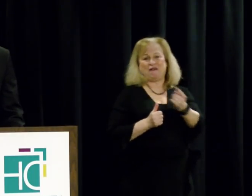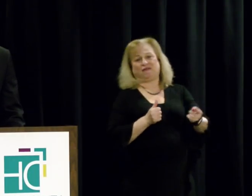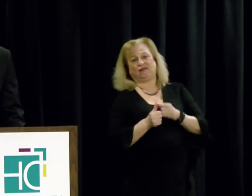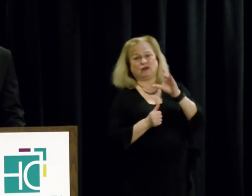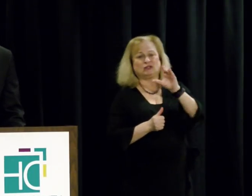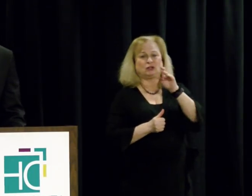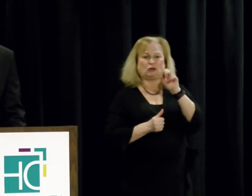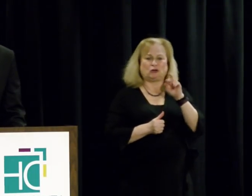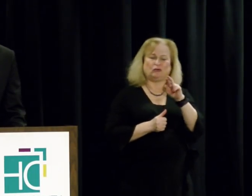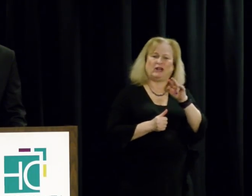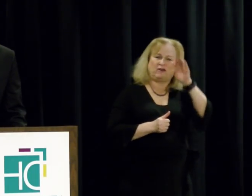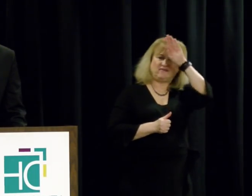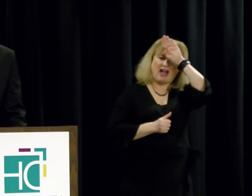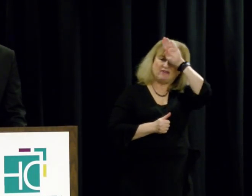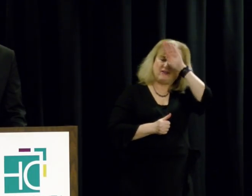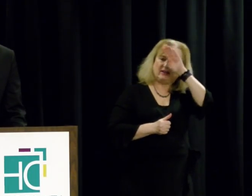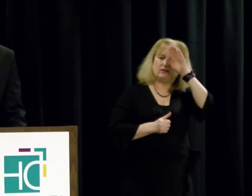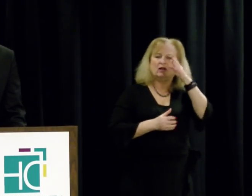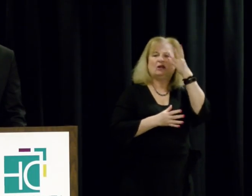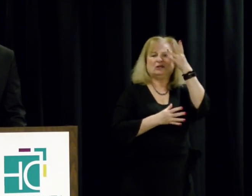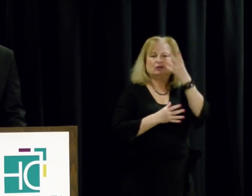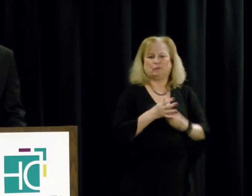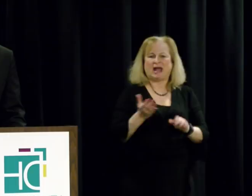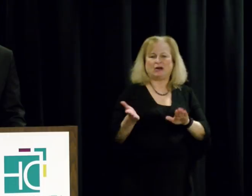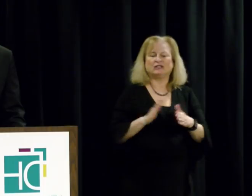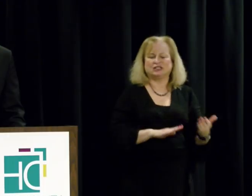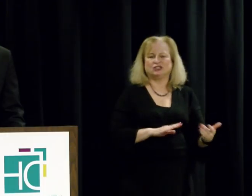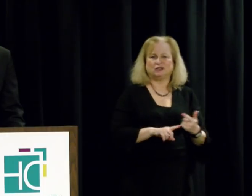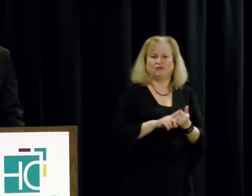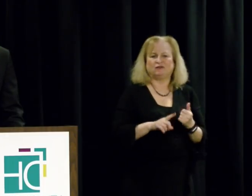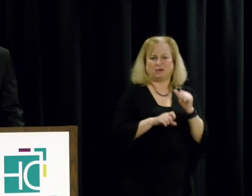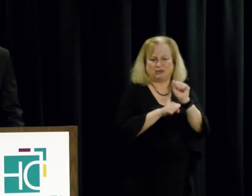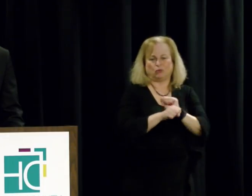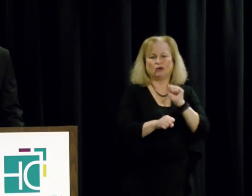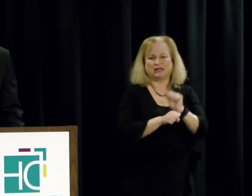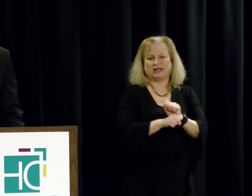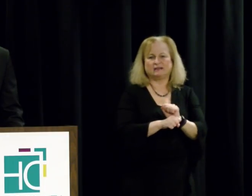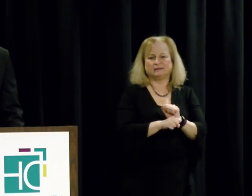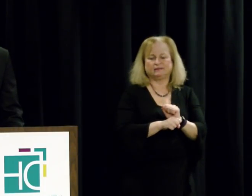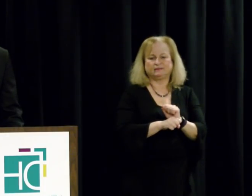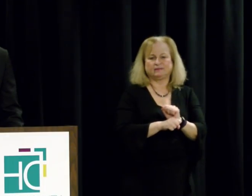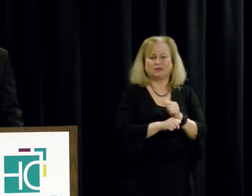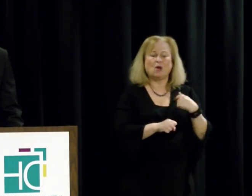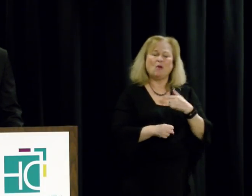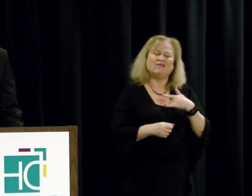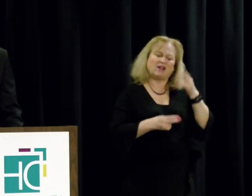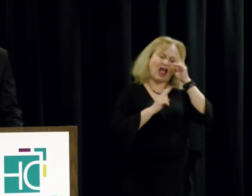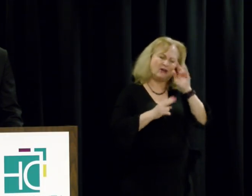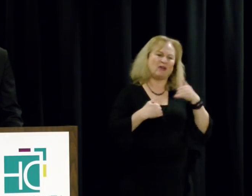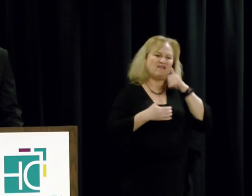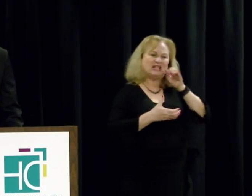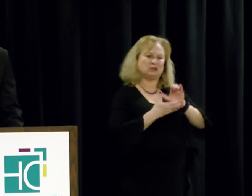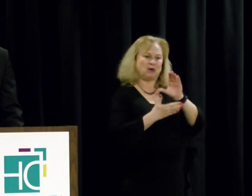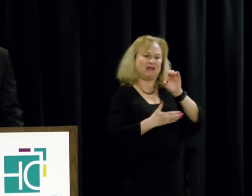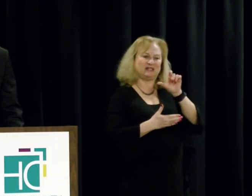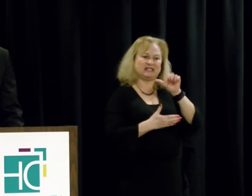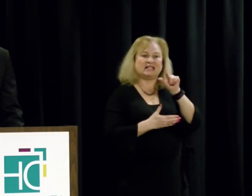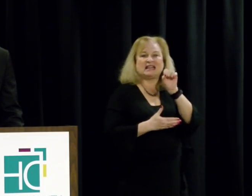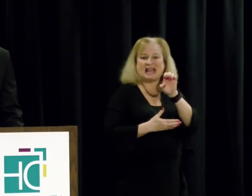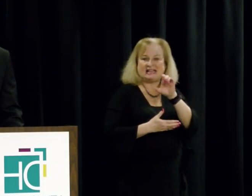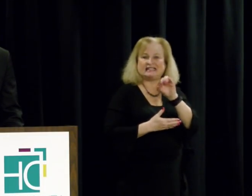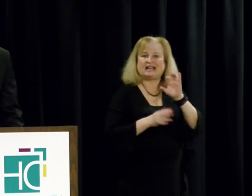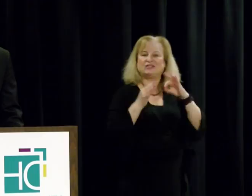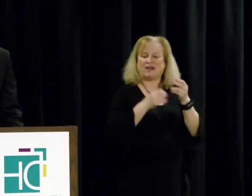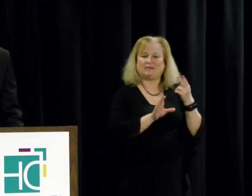career firefighter firefighter to perish in the line of duty. And we're honored to have Nate's wife, Celeste, and his